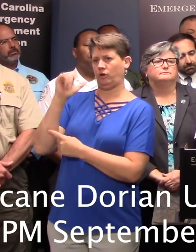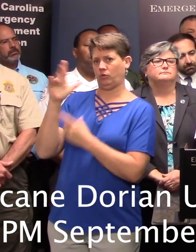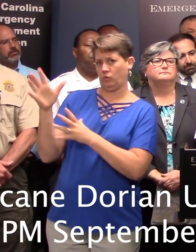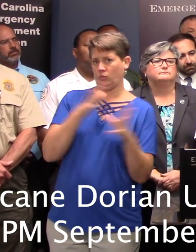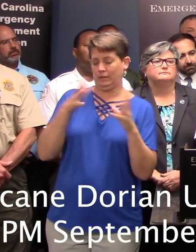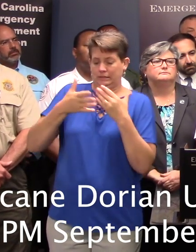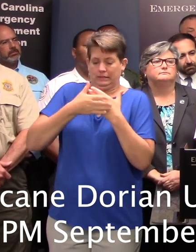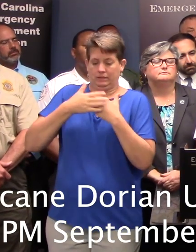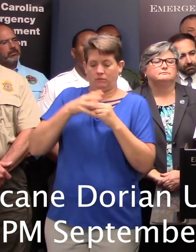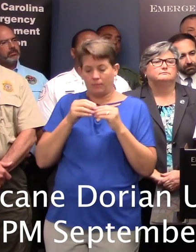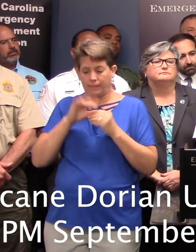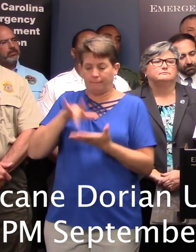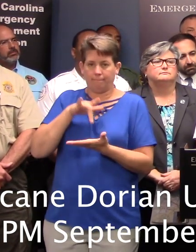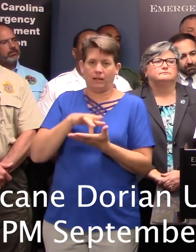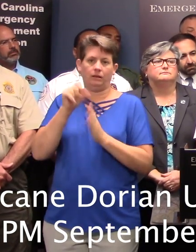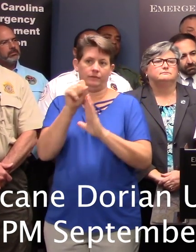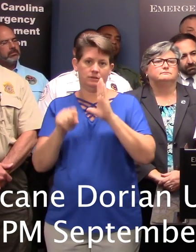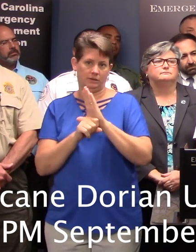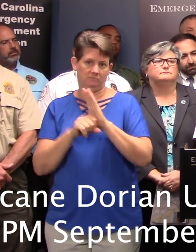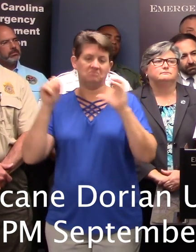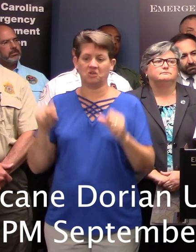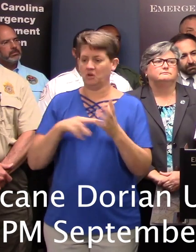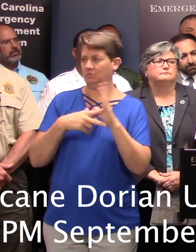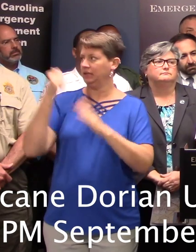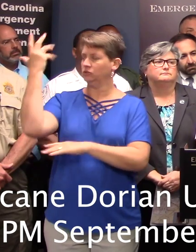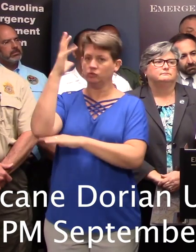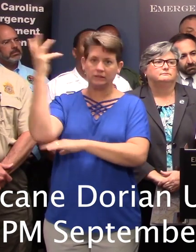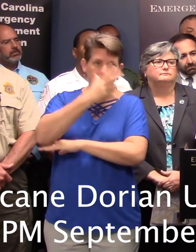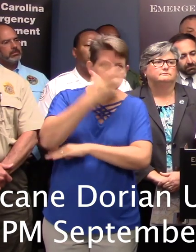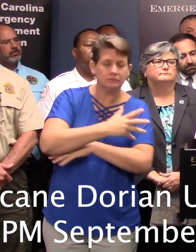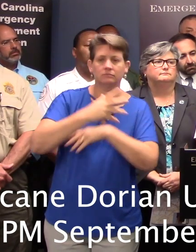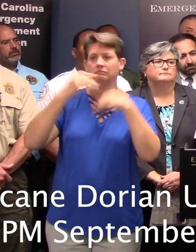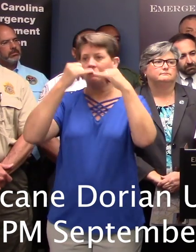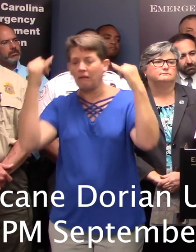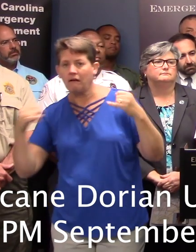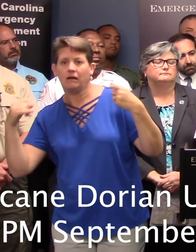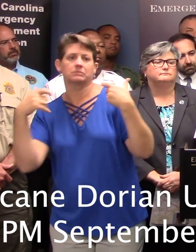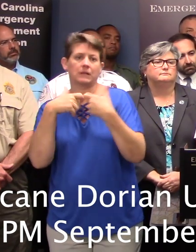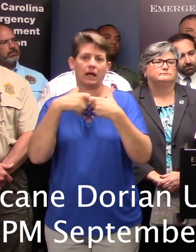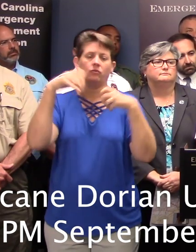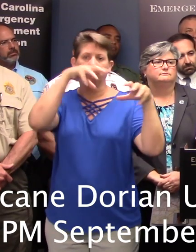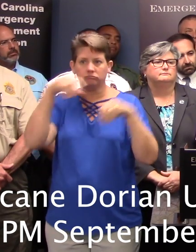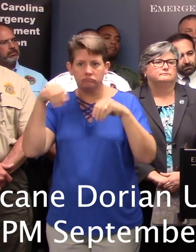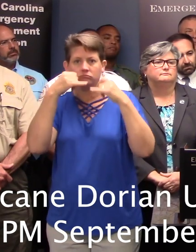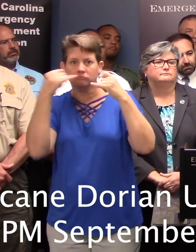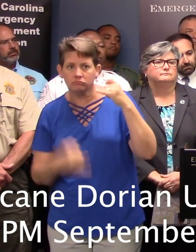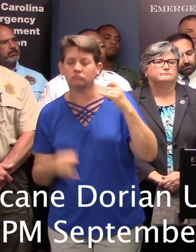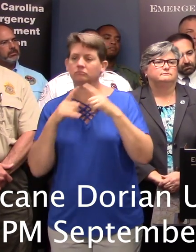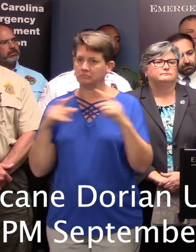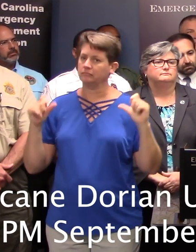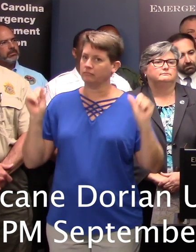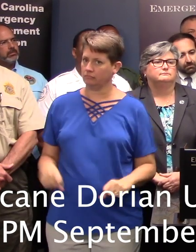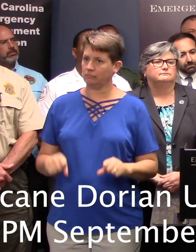downed trees and power lines and possibly some structural damage as well. Of even greater concern is the potential